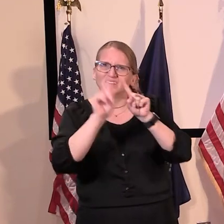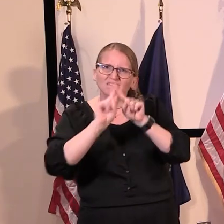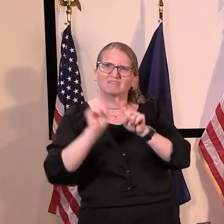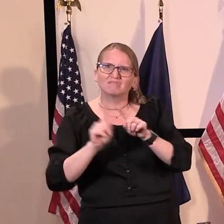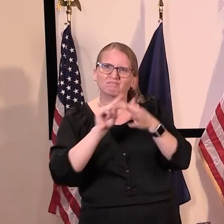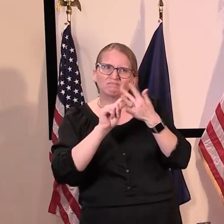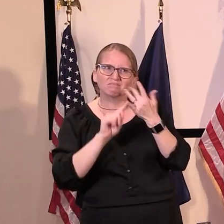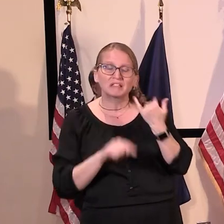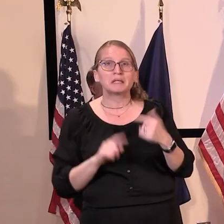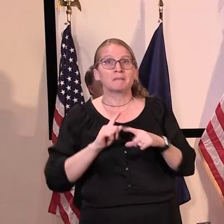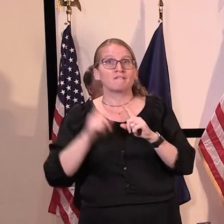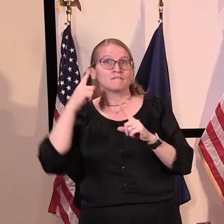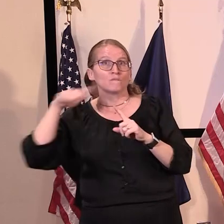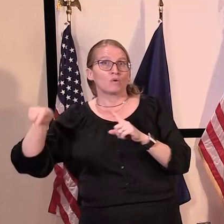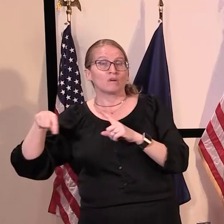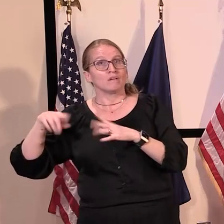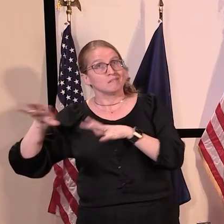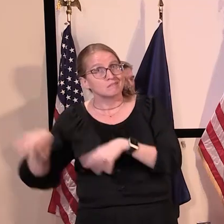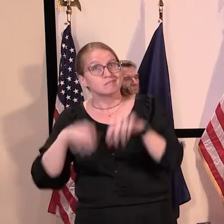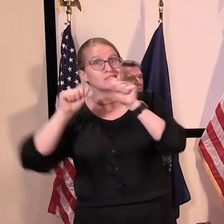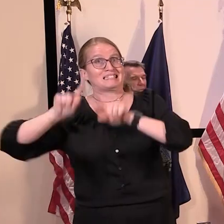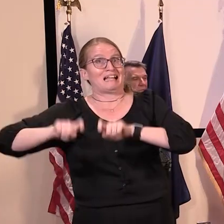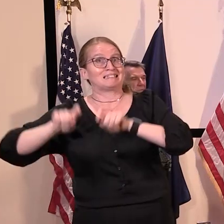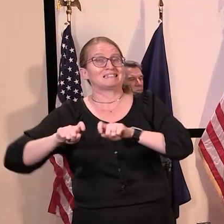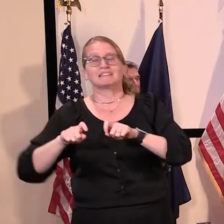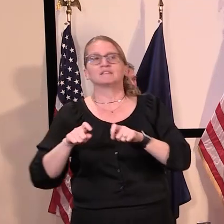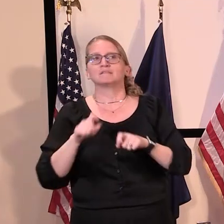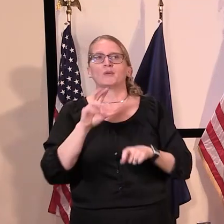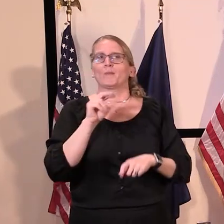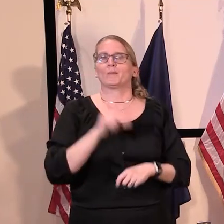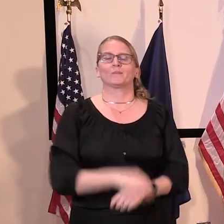uh, launching this, uh, prevalence study.